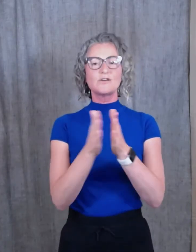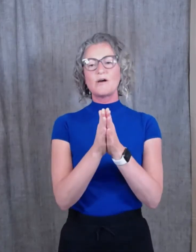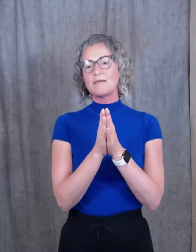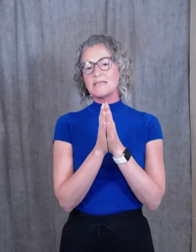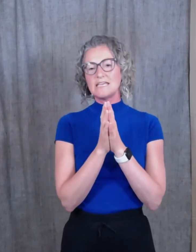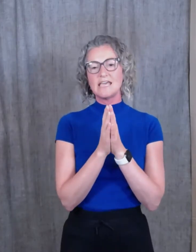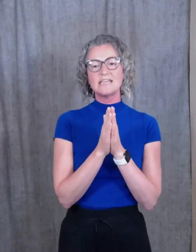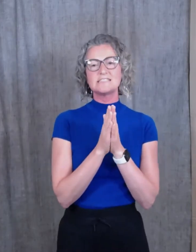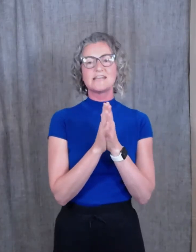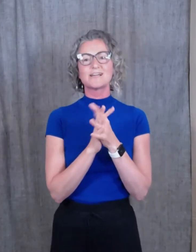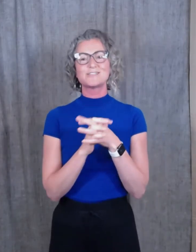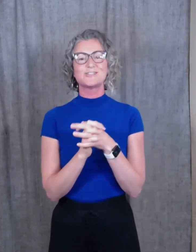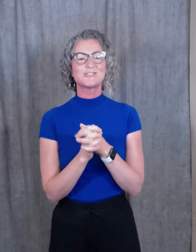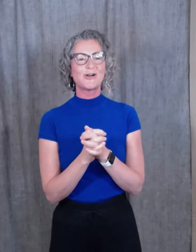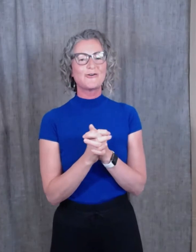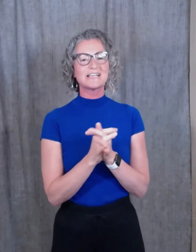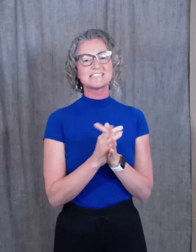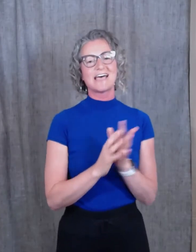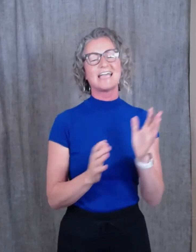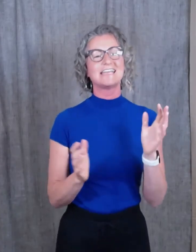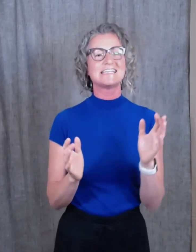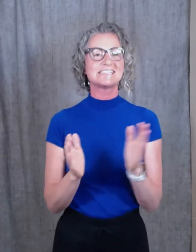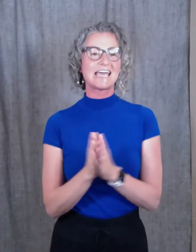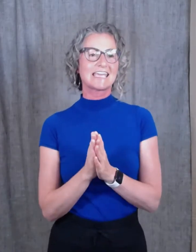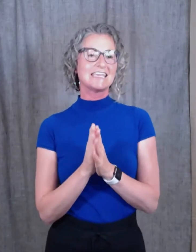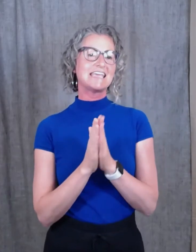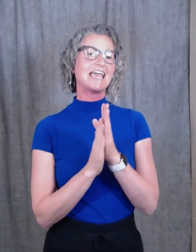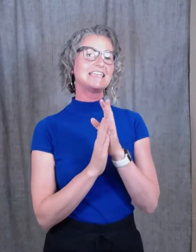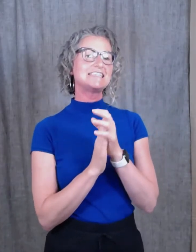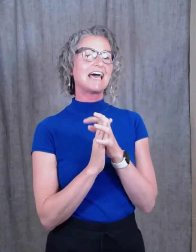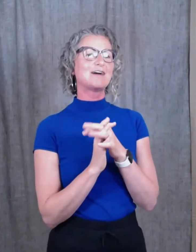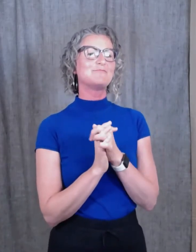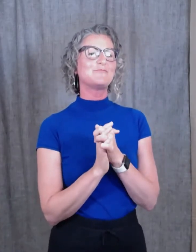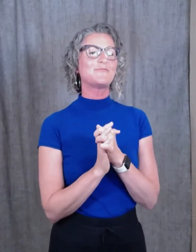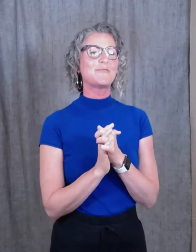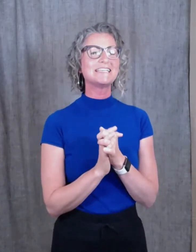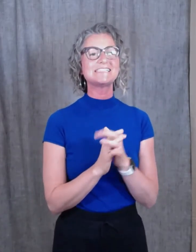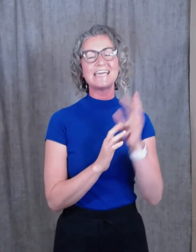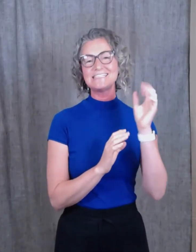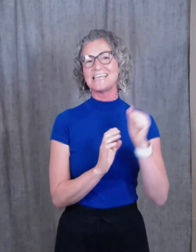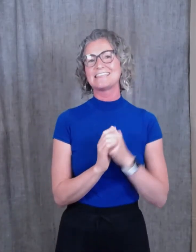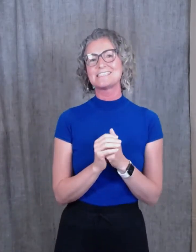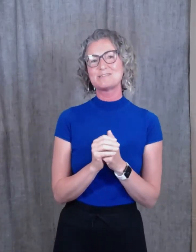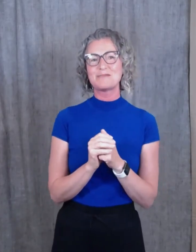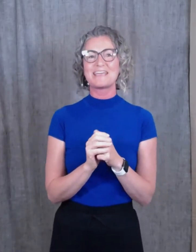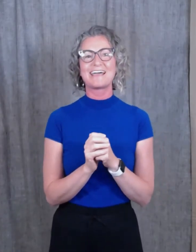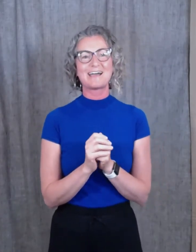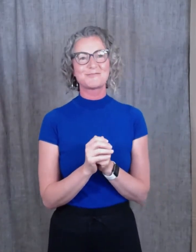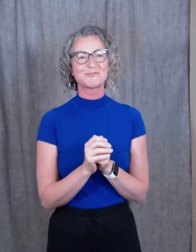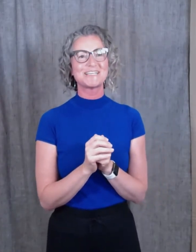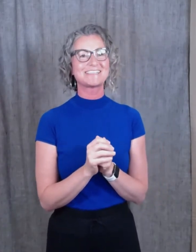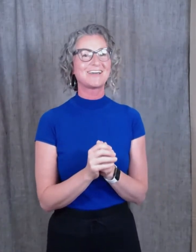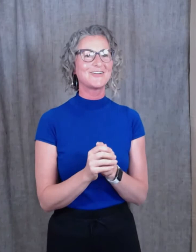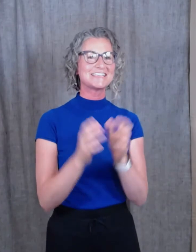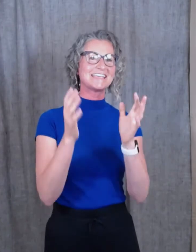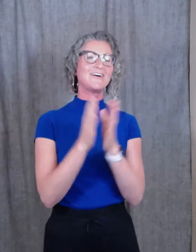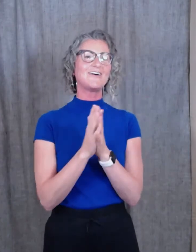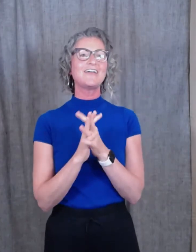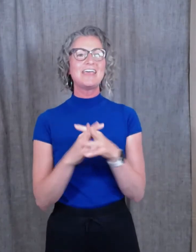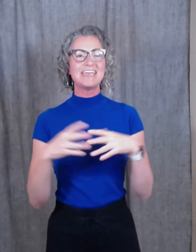I'm going to get Derek to show a slide in a second. And my son sent this to me a couple of weeks ago. He said, oh, his